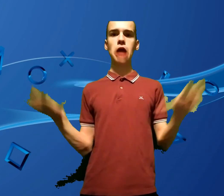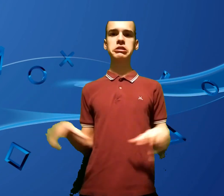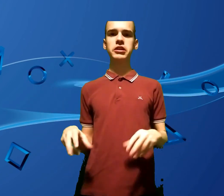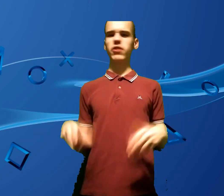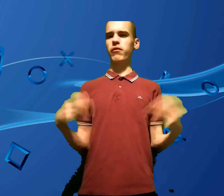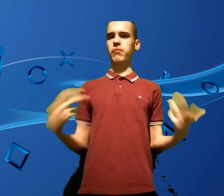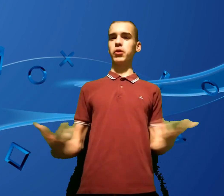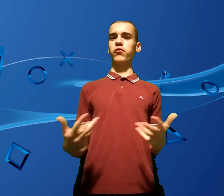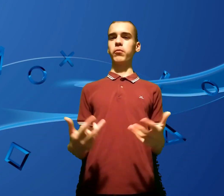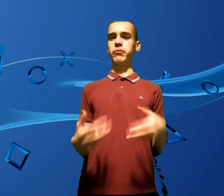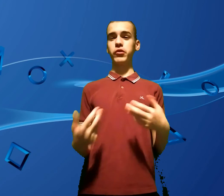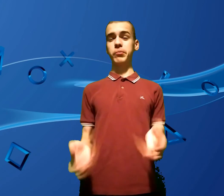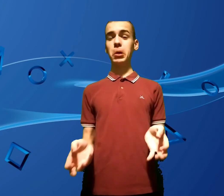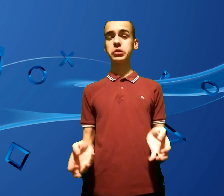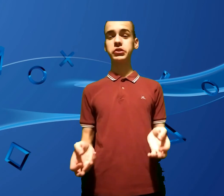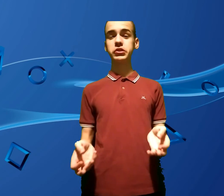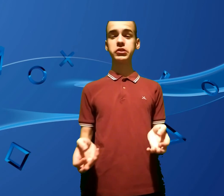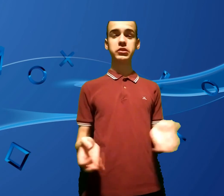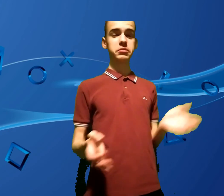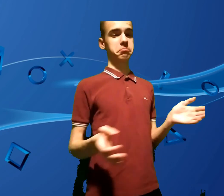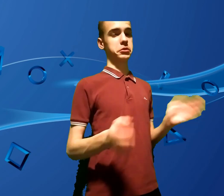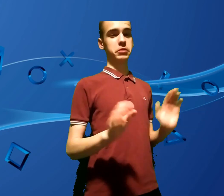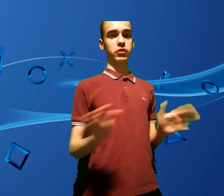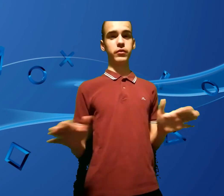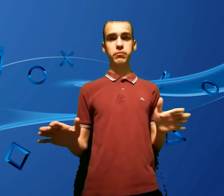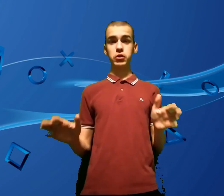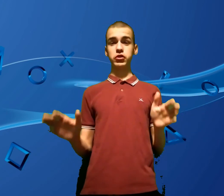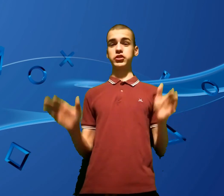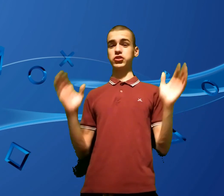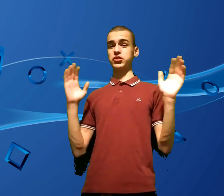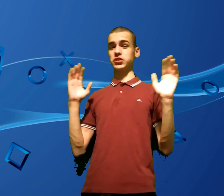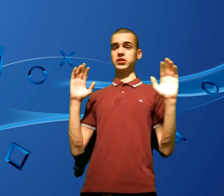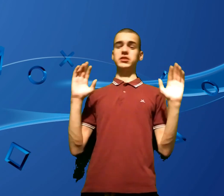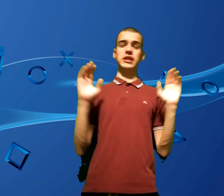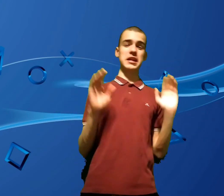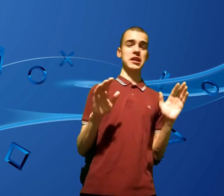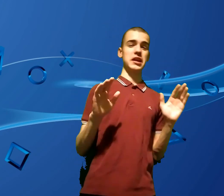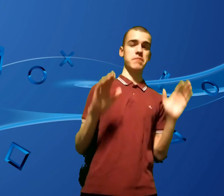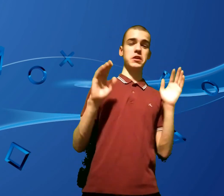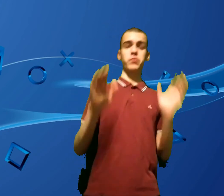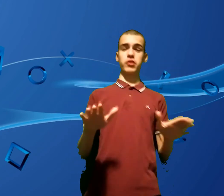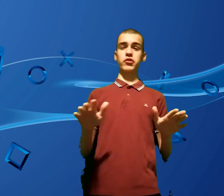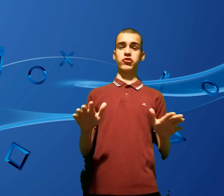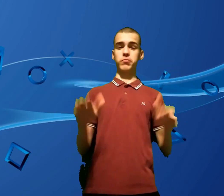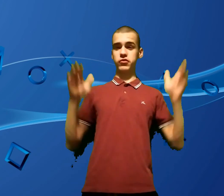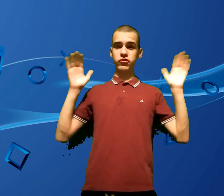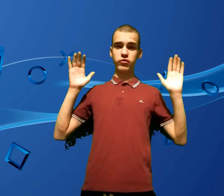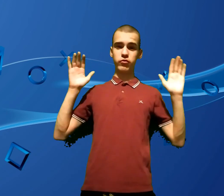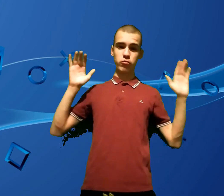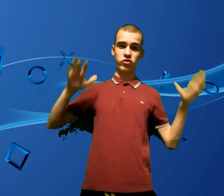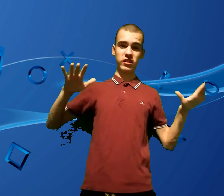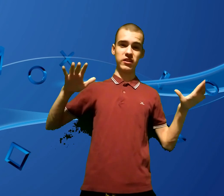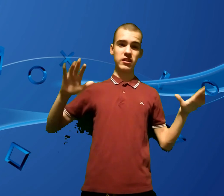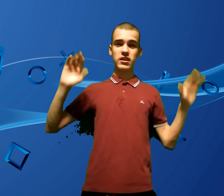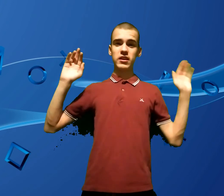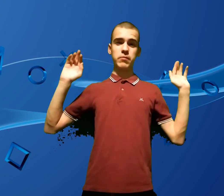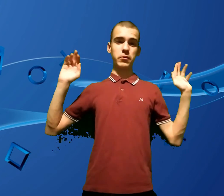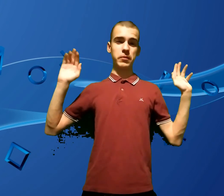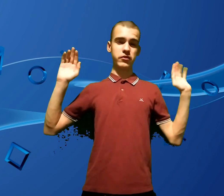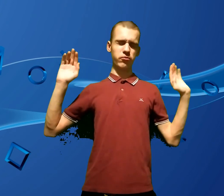I don't have a bug phobia, I'm worried about bugs. Completely worried about bugs, just, in the game, didn't want to touch on them, because I knew they were mutated. They probably had some